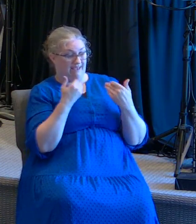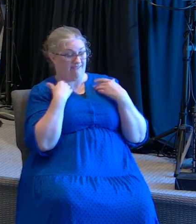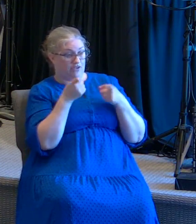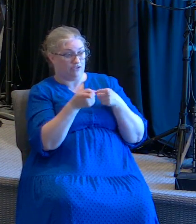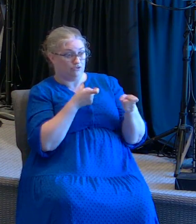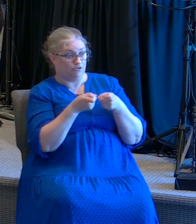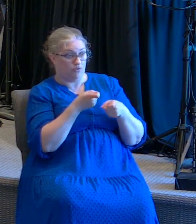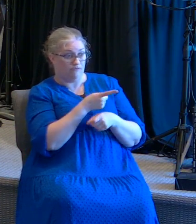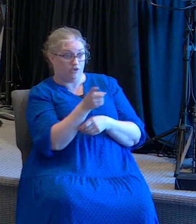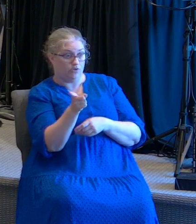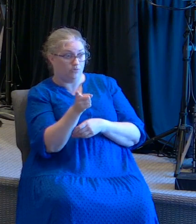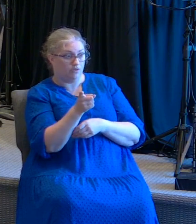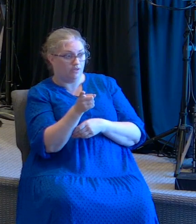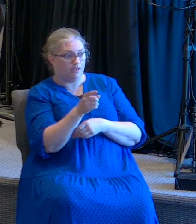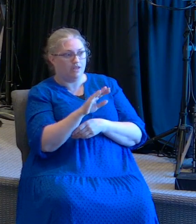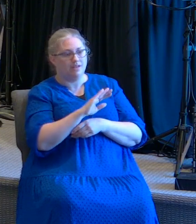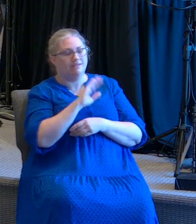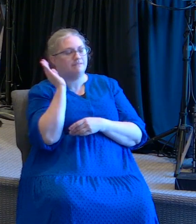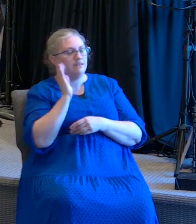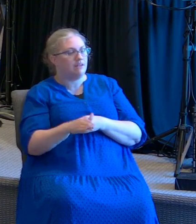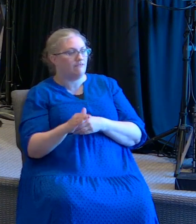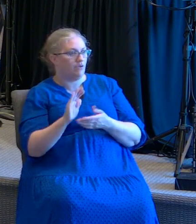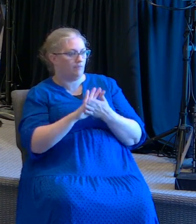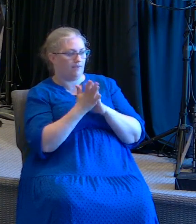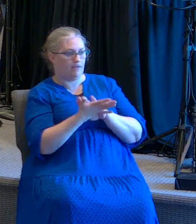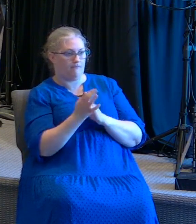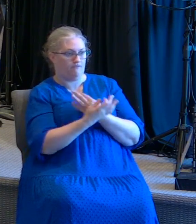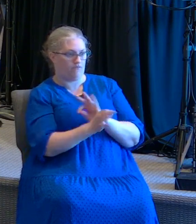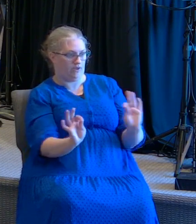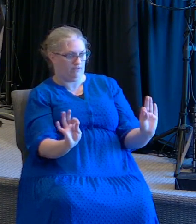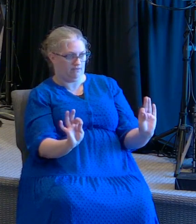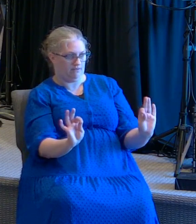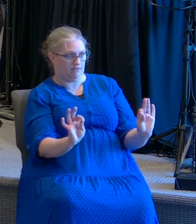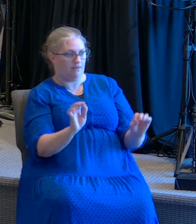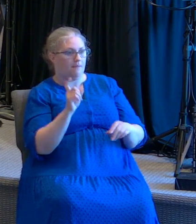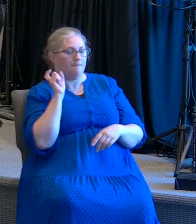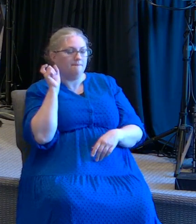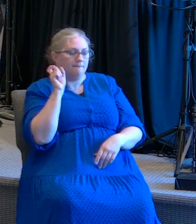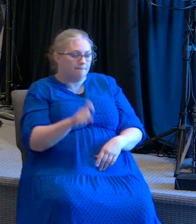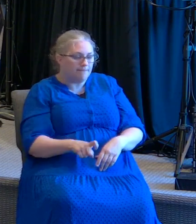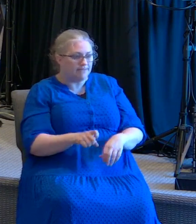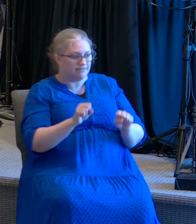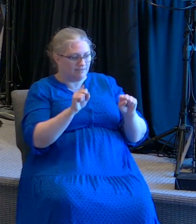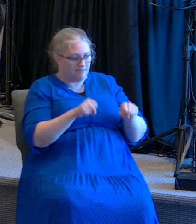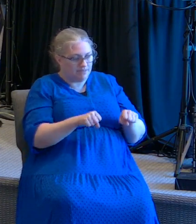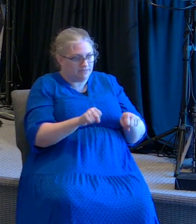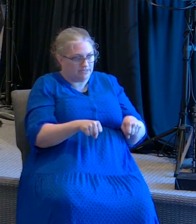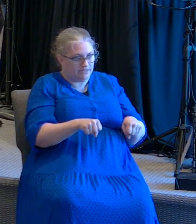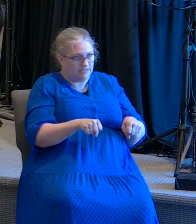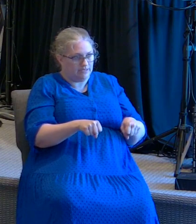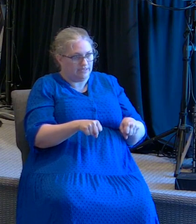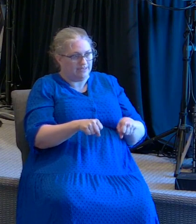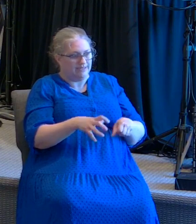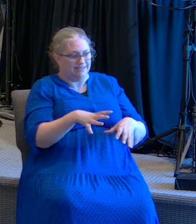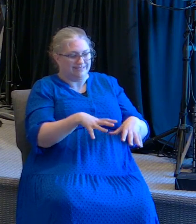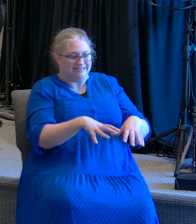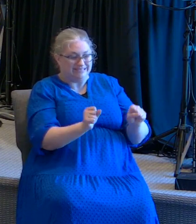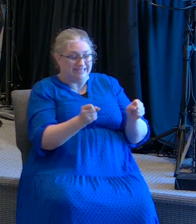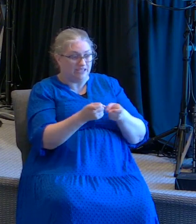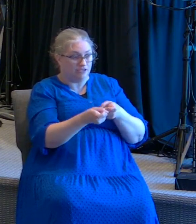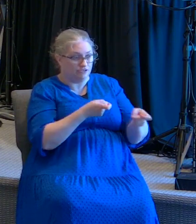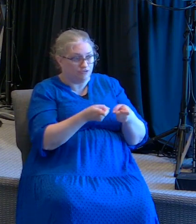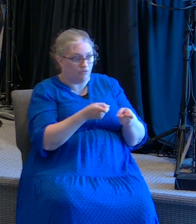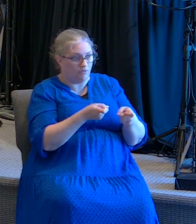hasta que tomes control de eso que te tiene que no deja que seas libre there are things that can have